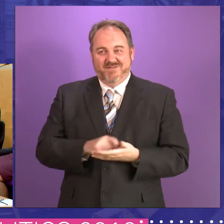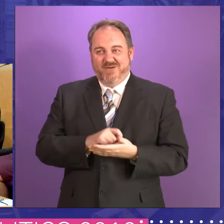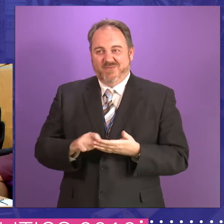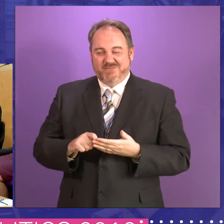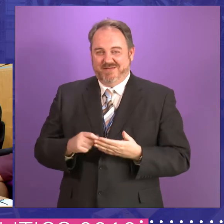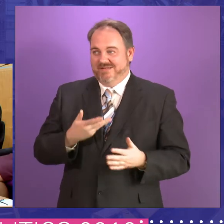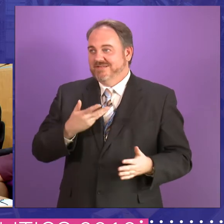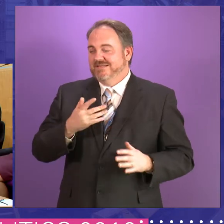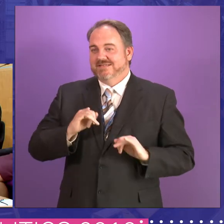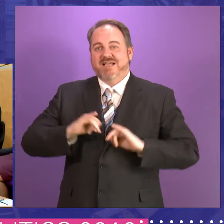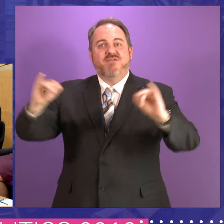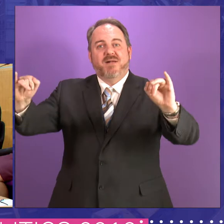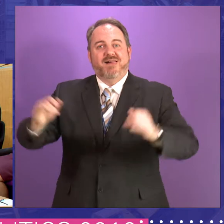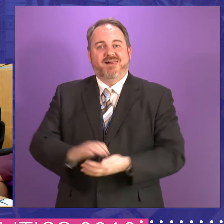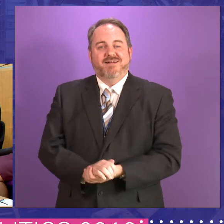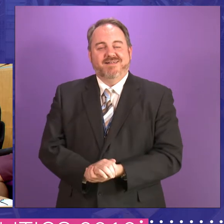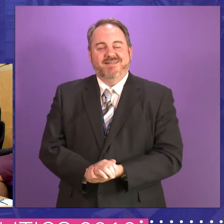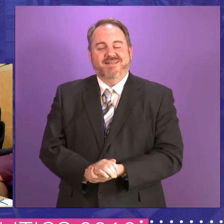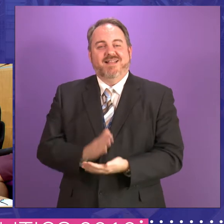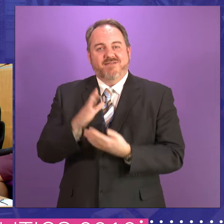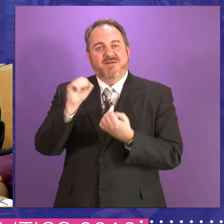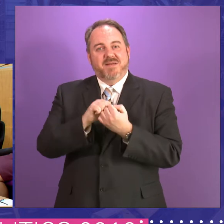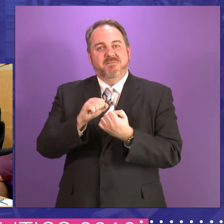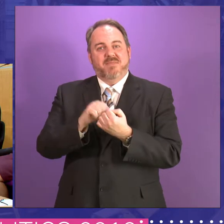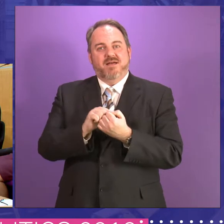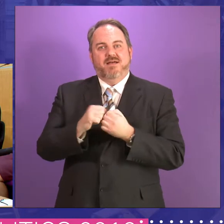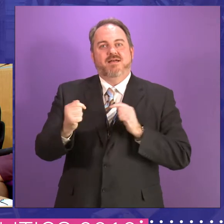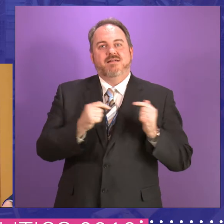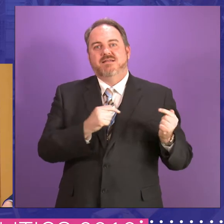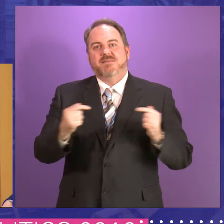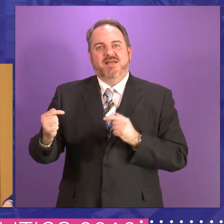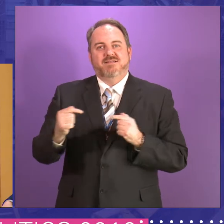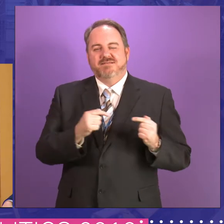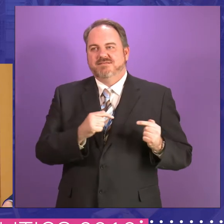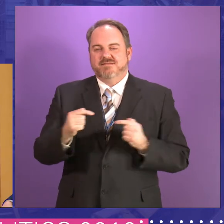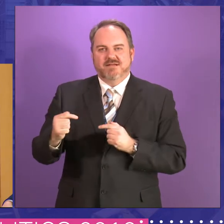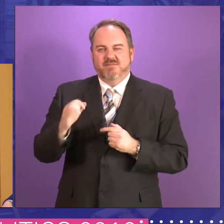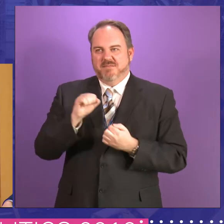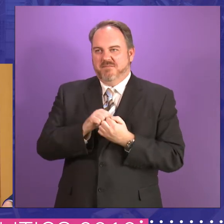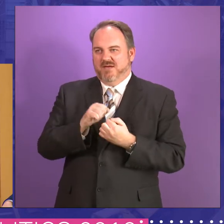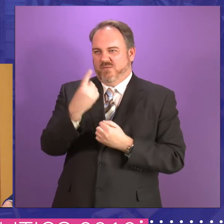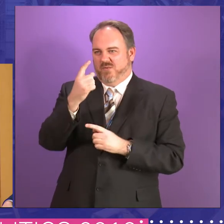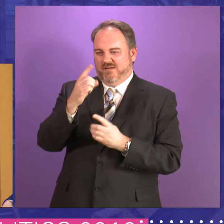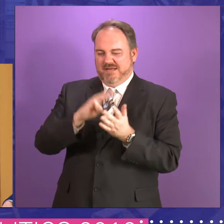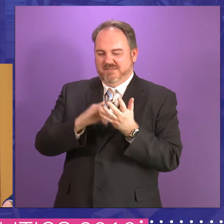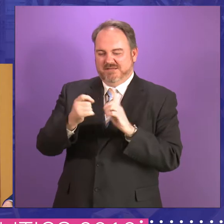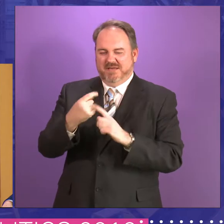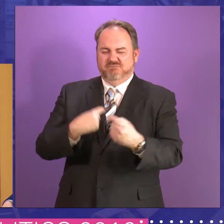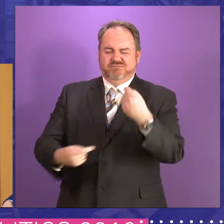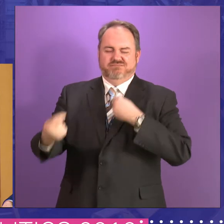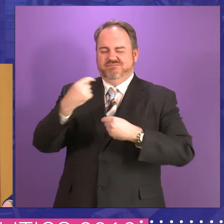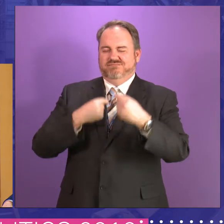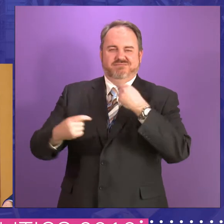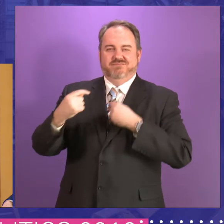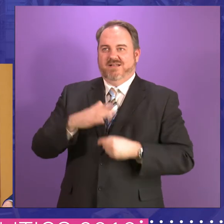Joyce, at you, and I remember being in a debate and Joyce McMillan ate lumps out of me during this debate. And I thought,